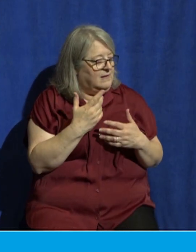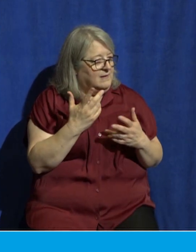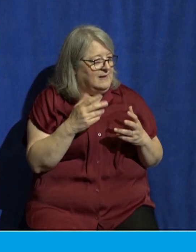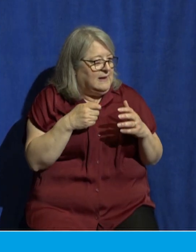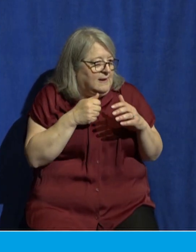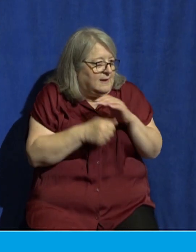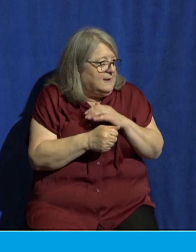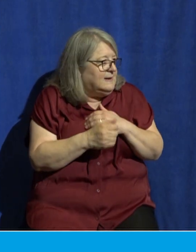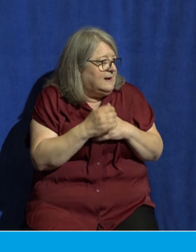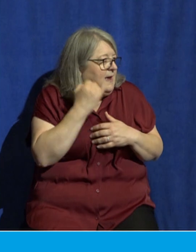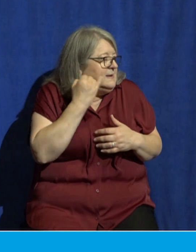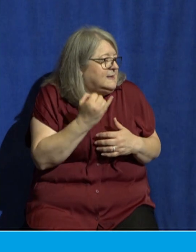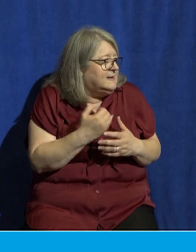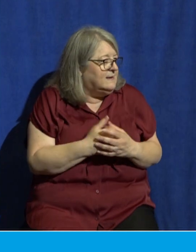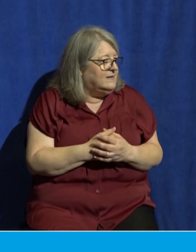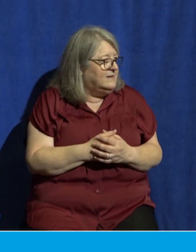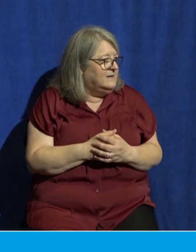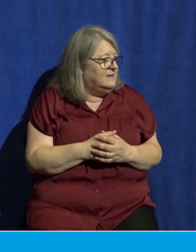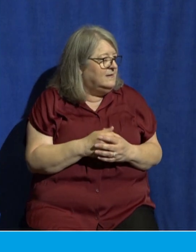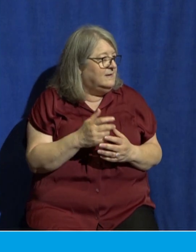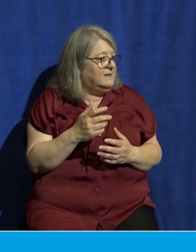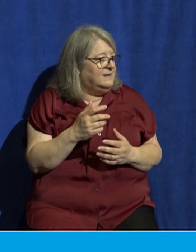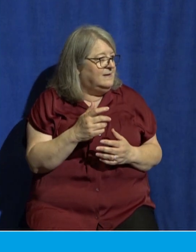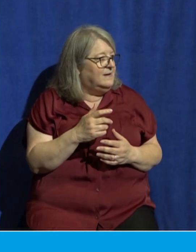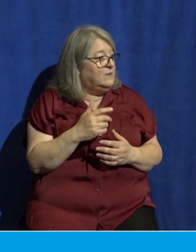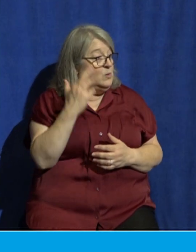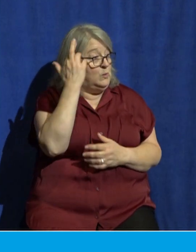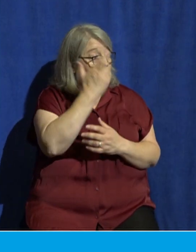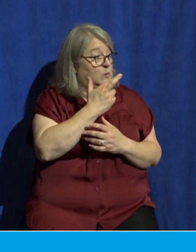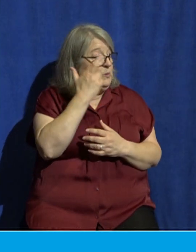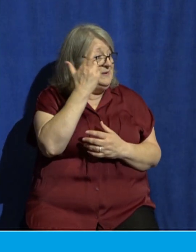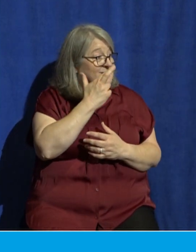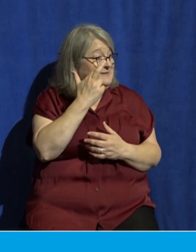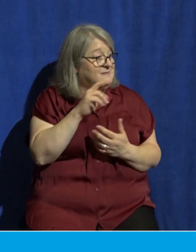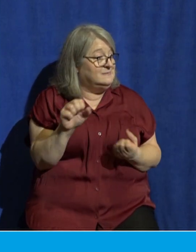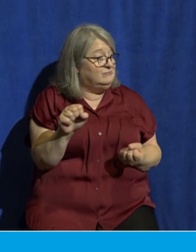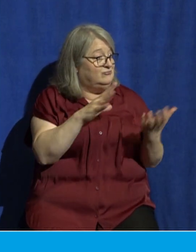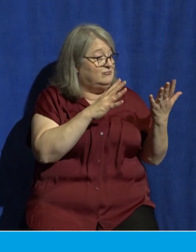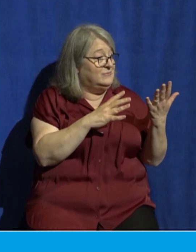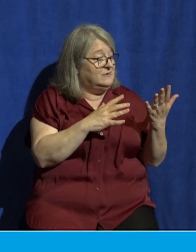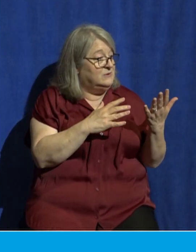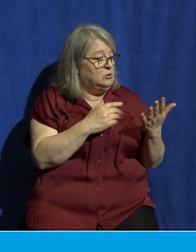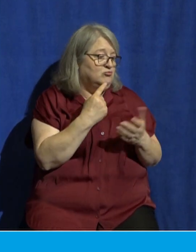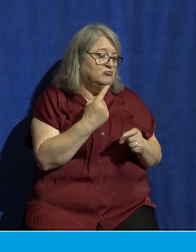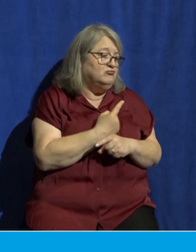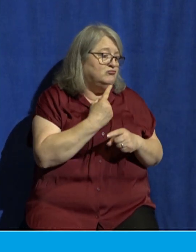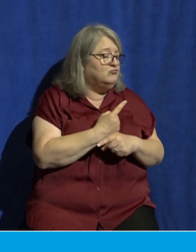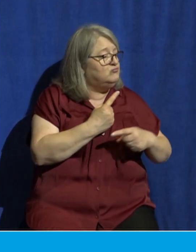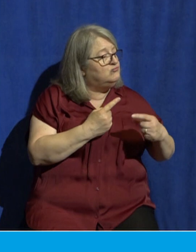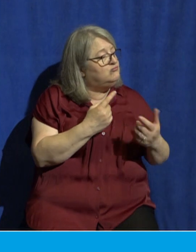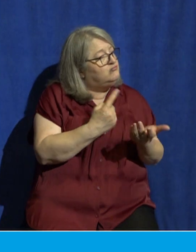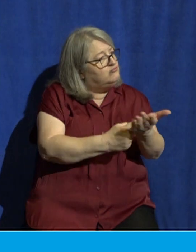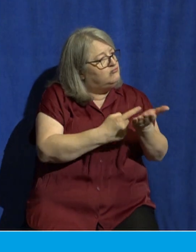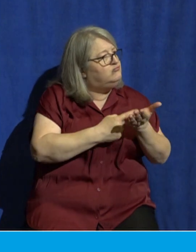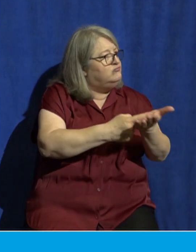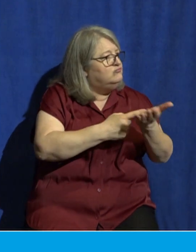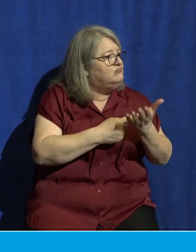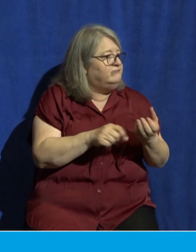We begin to suspend reason and reasonable dialogue and engagement and we begin to